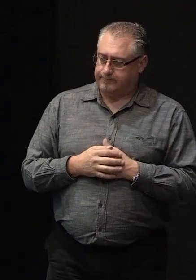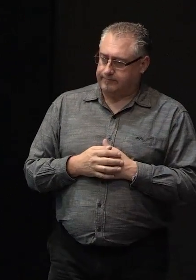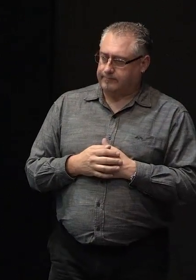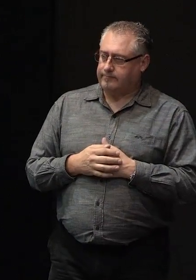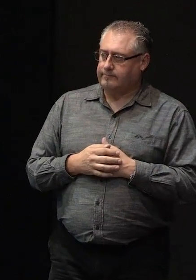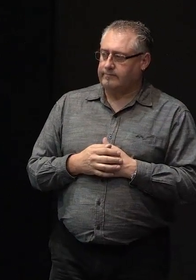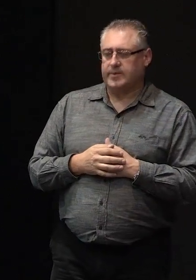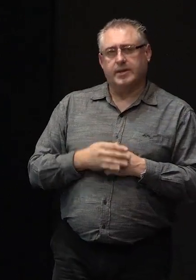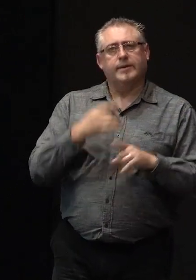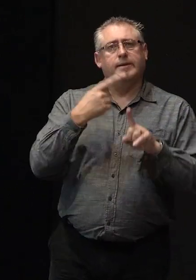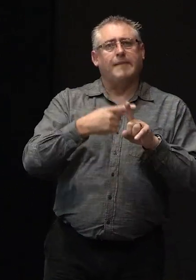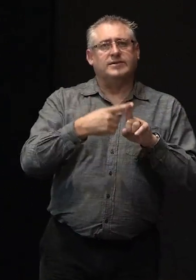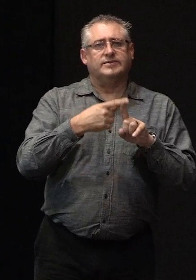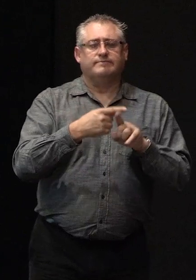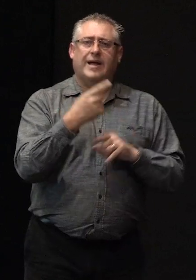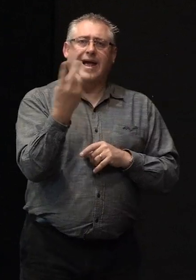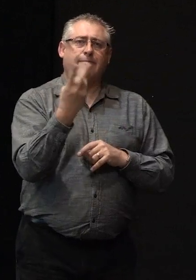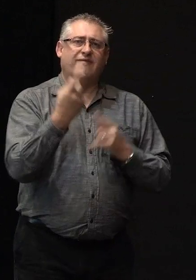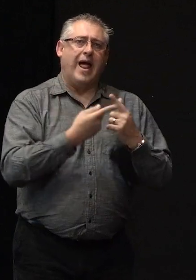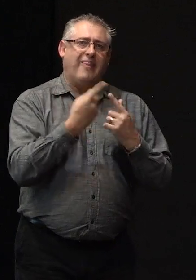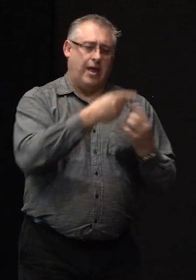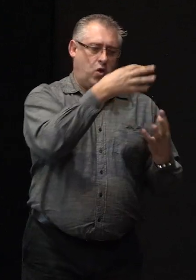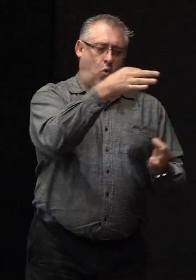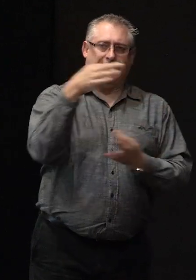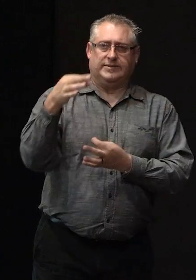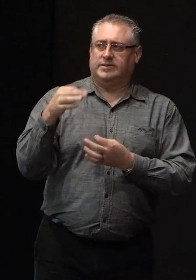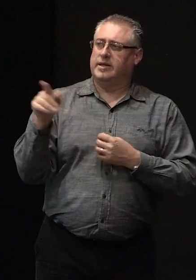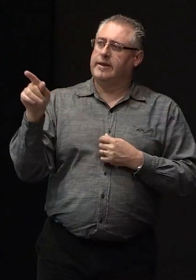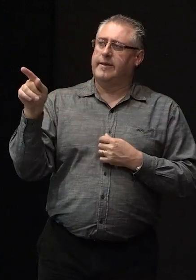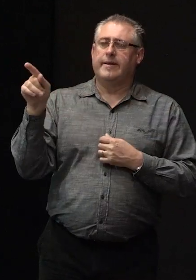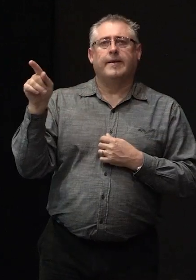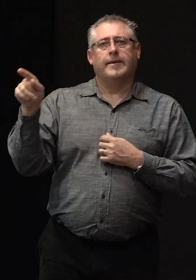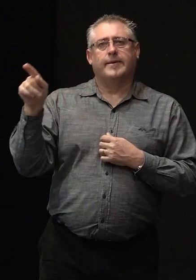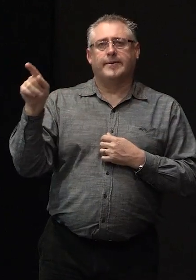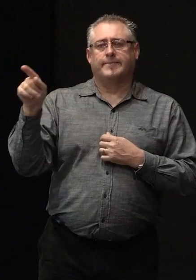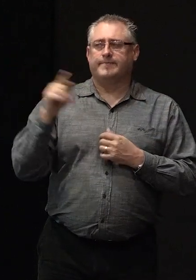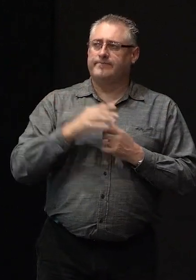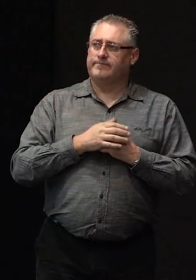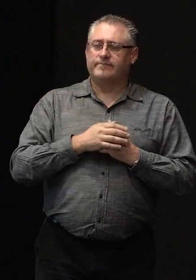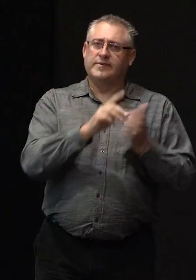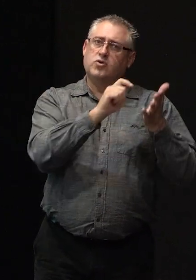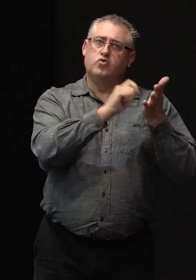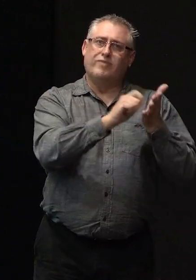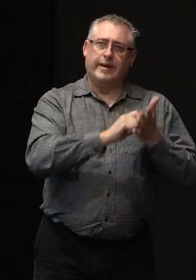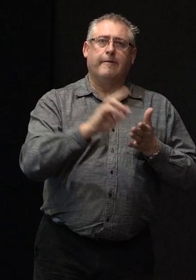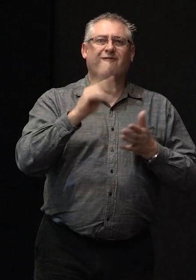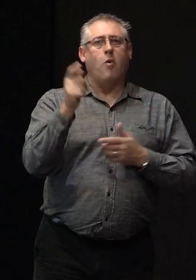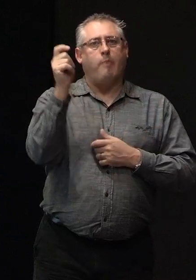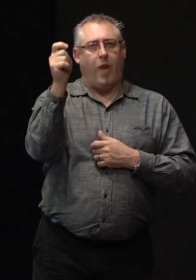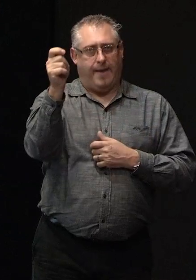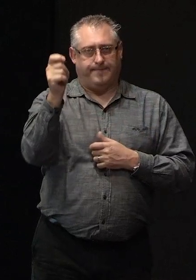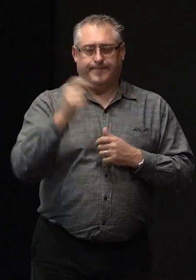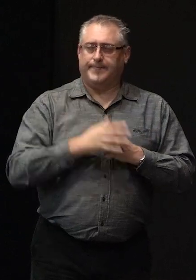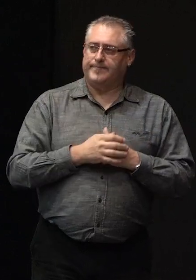there's also a couple of other documents but these are strictly well these are basically been written for builders in mind